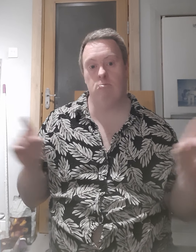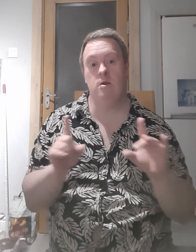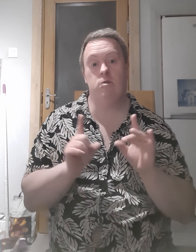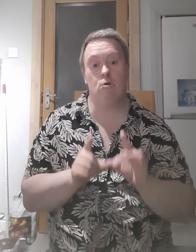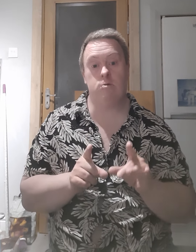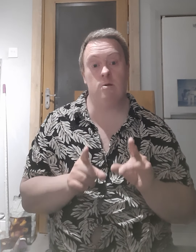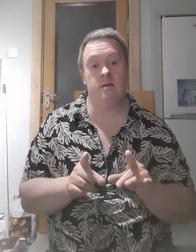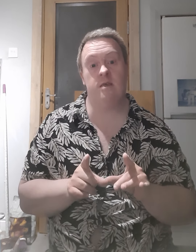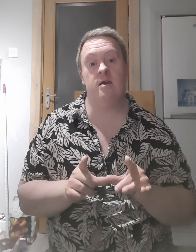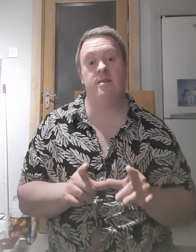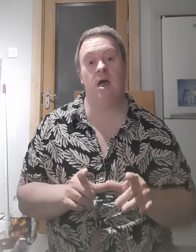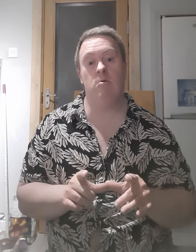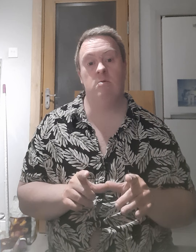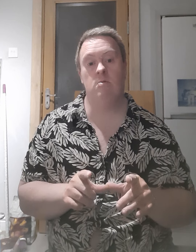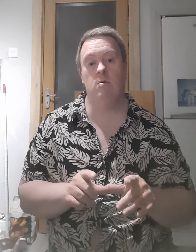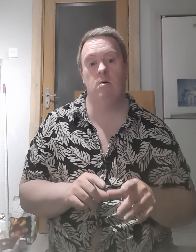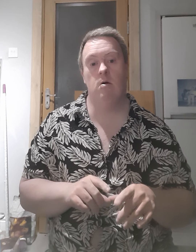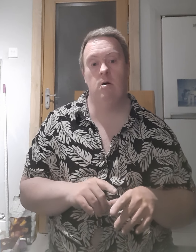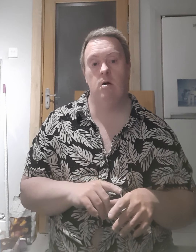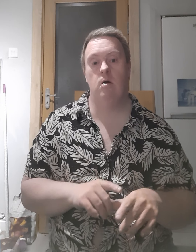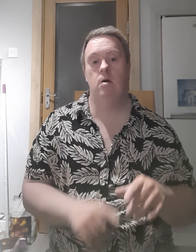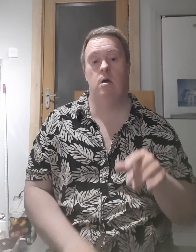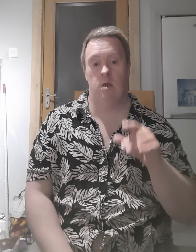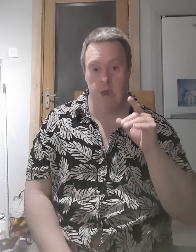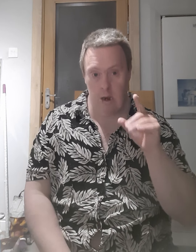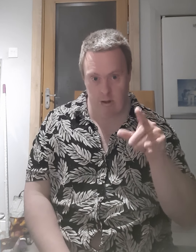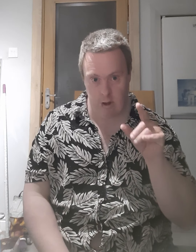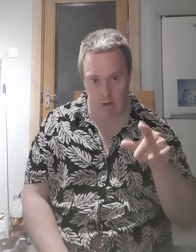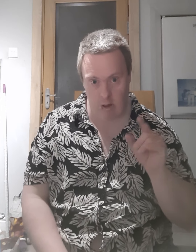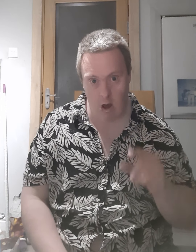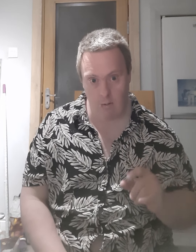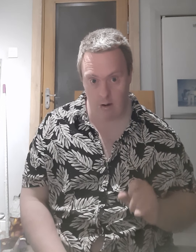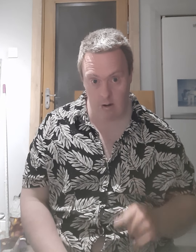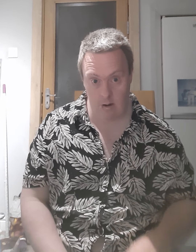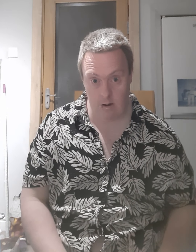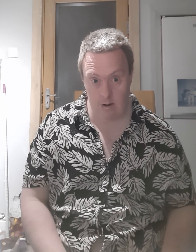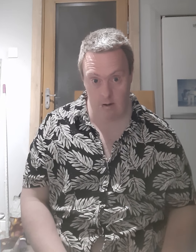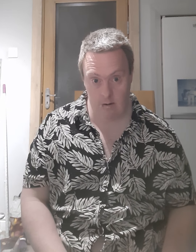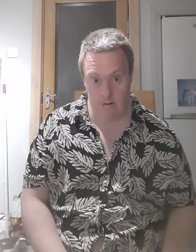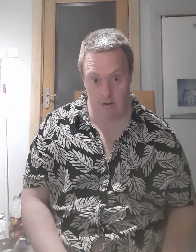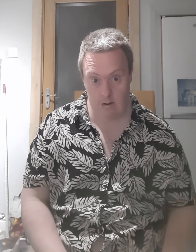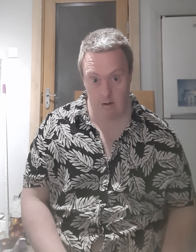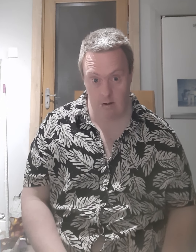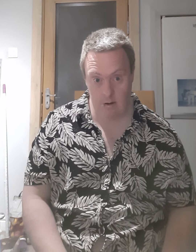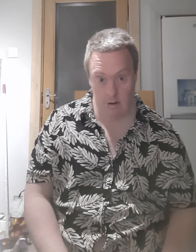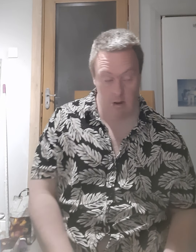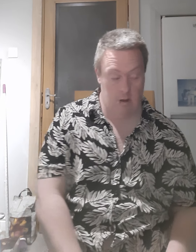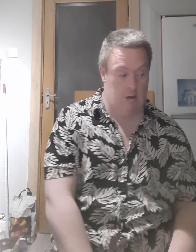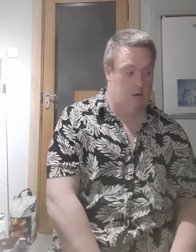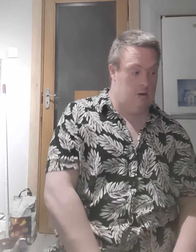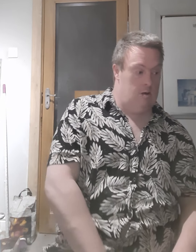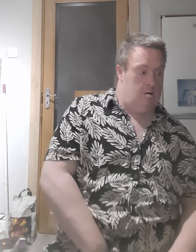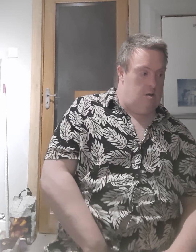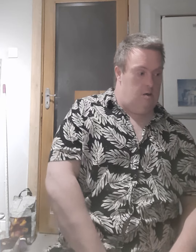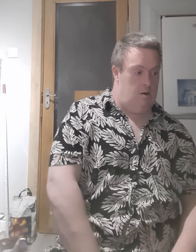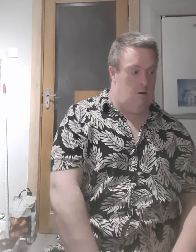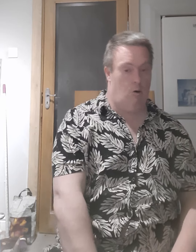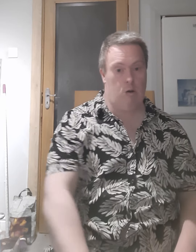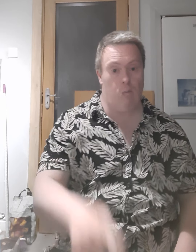we just want to take it down you lose this job I hope